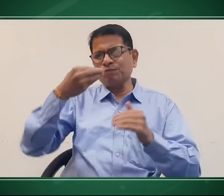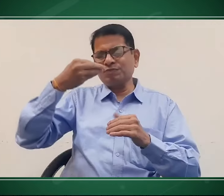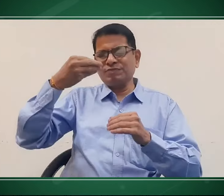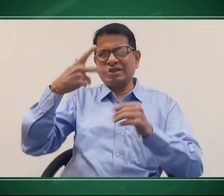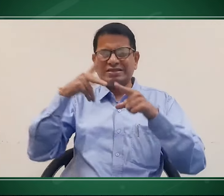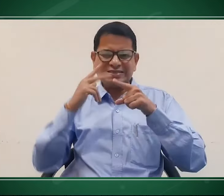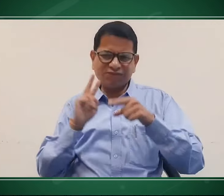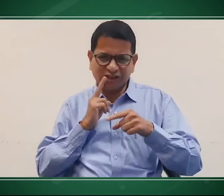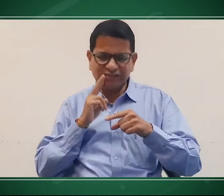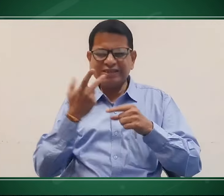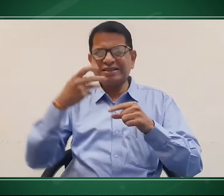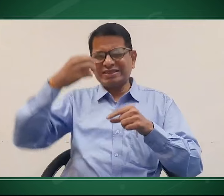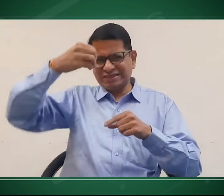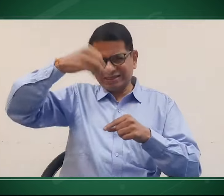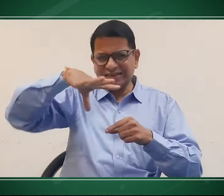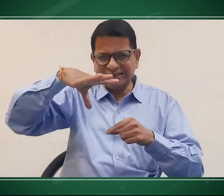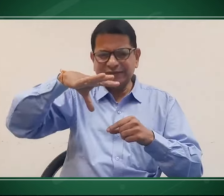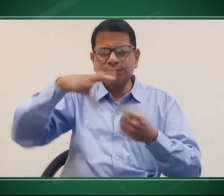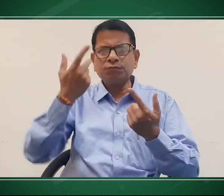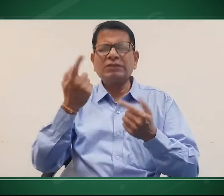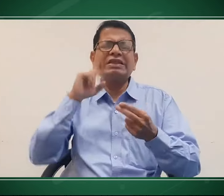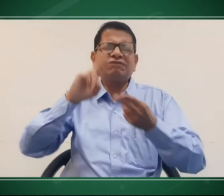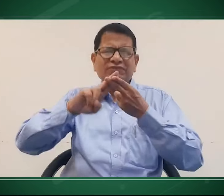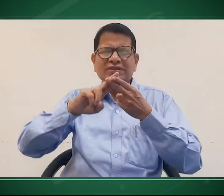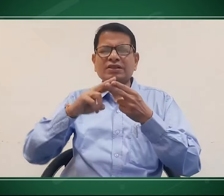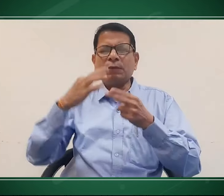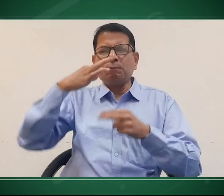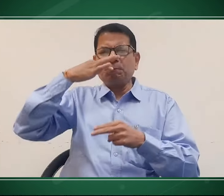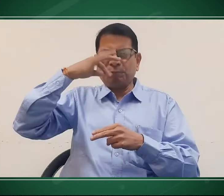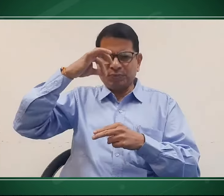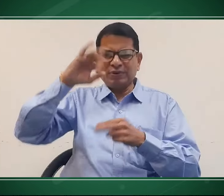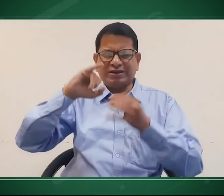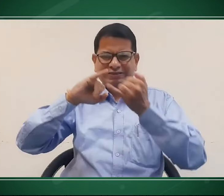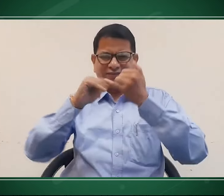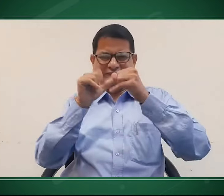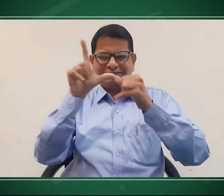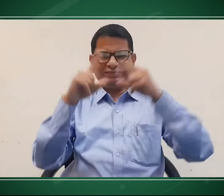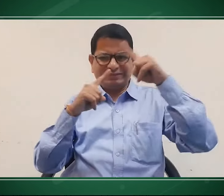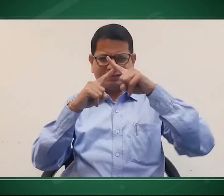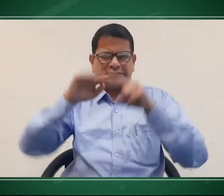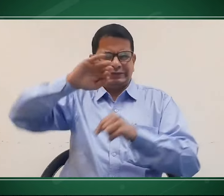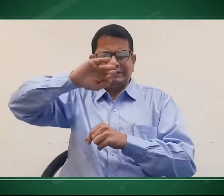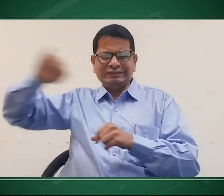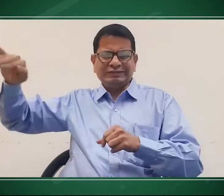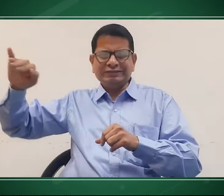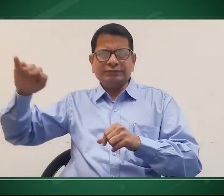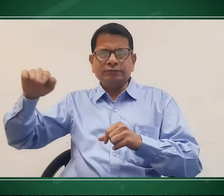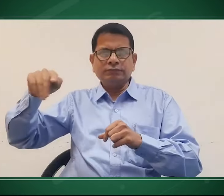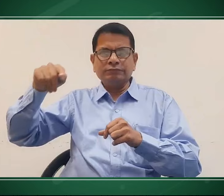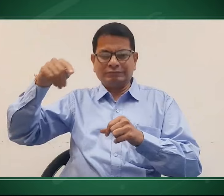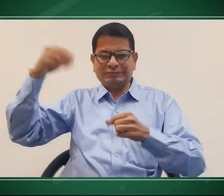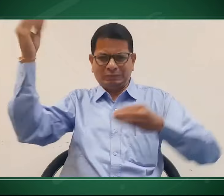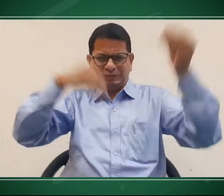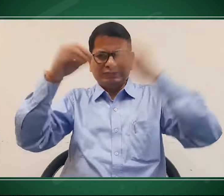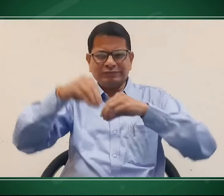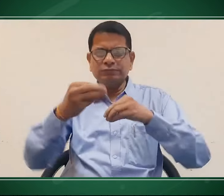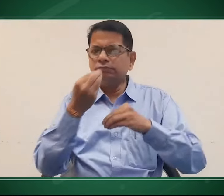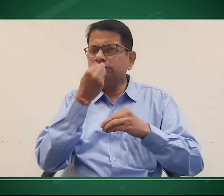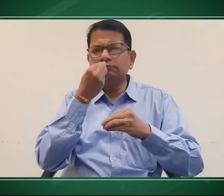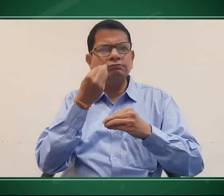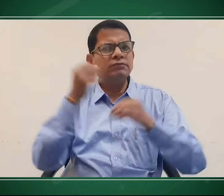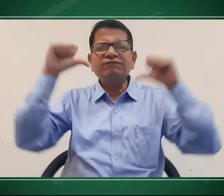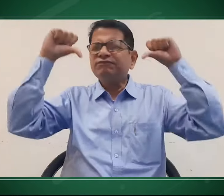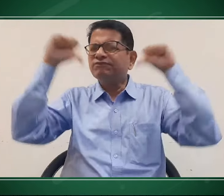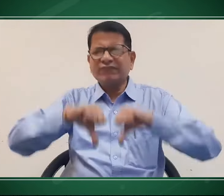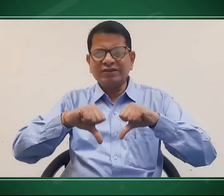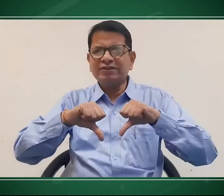a with stable meal if we doesn't add any salt to it and adding